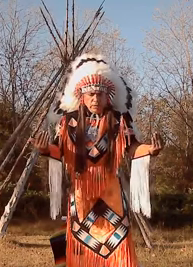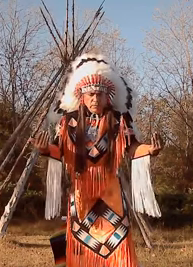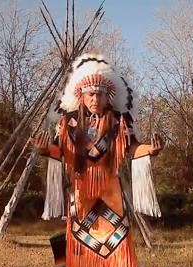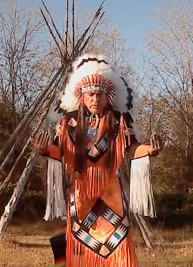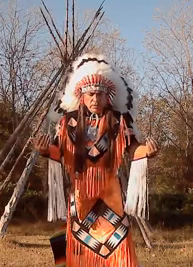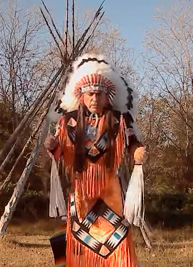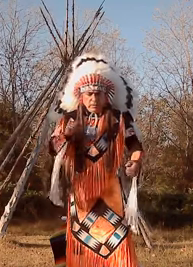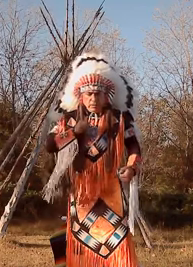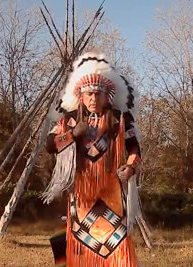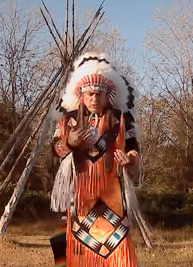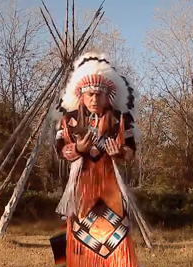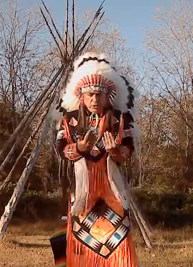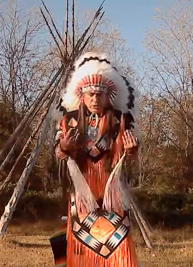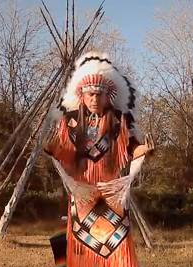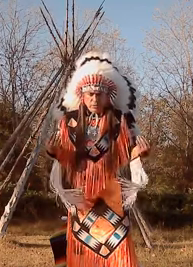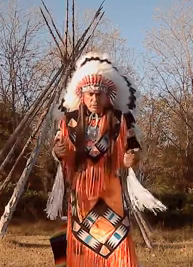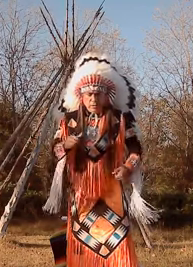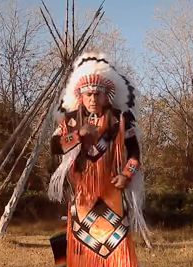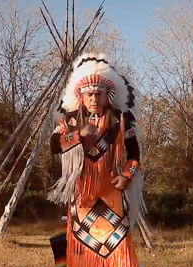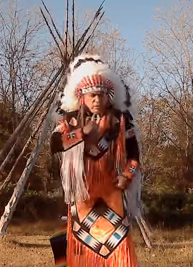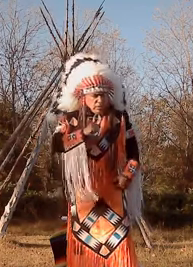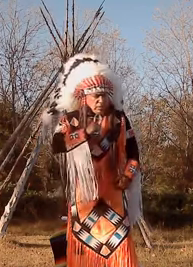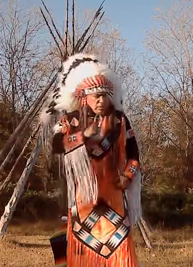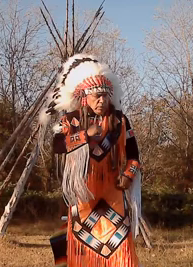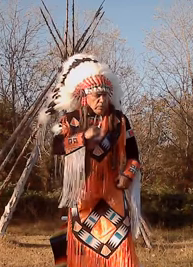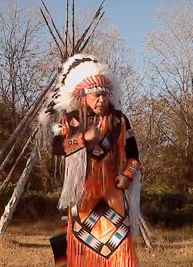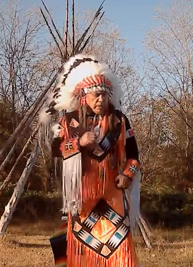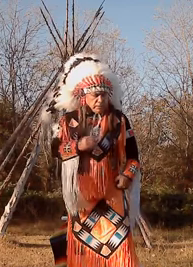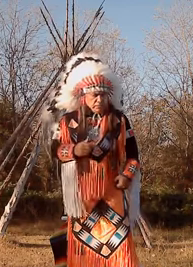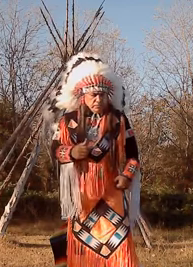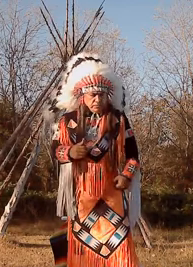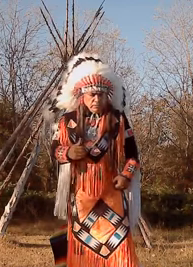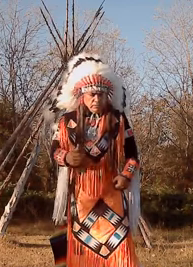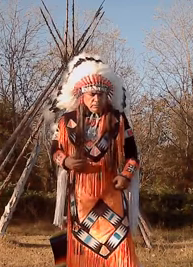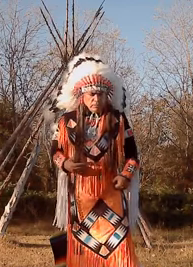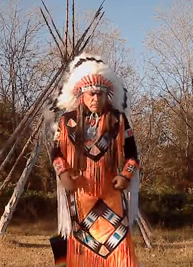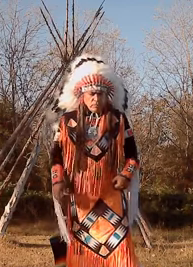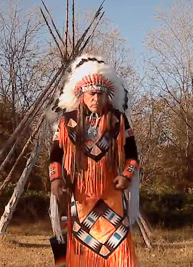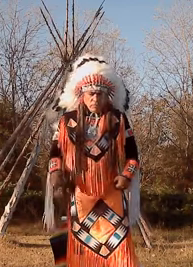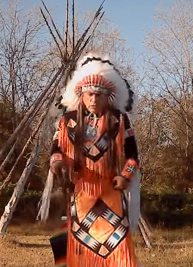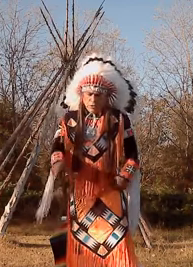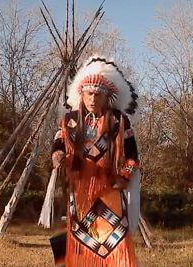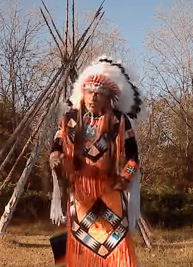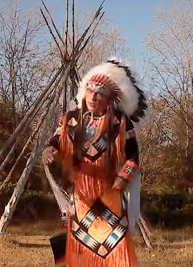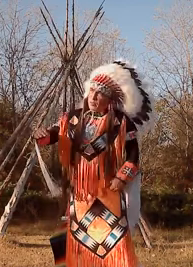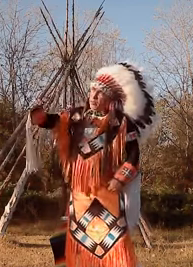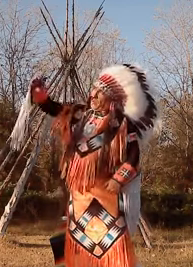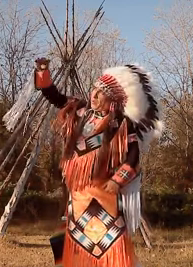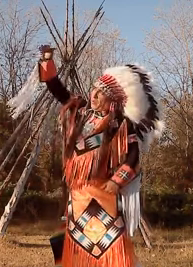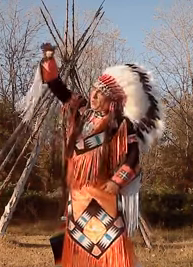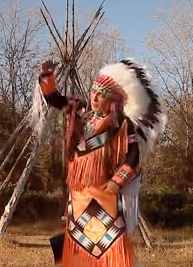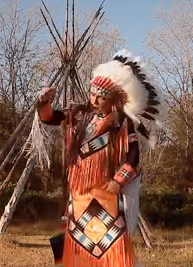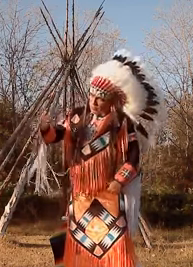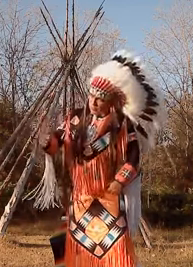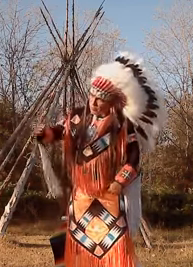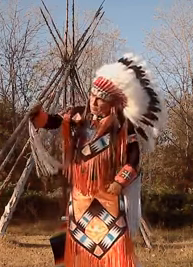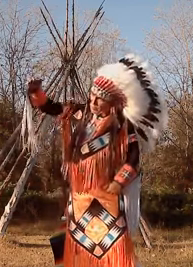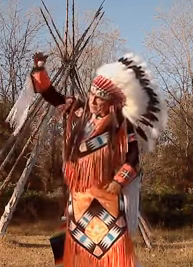okay these children are mine but these children they're growing